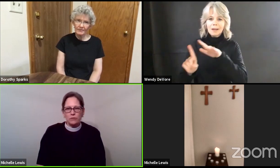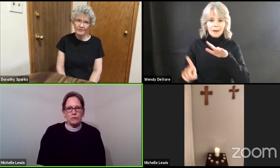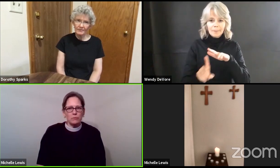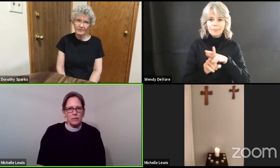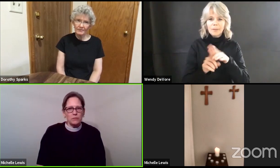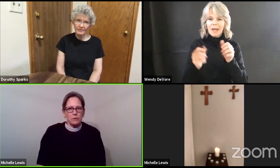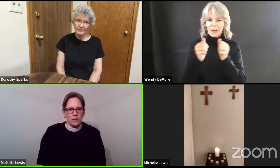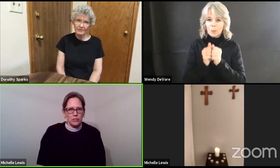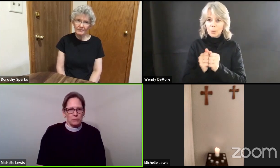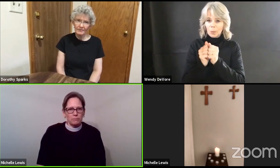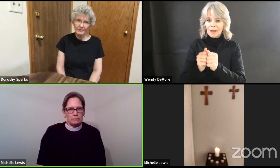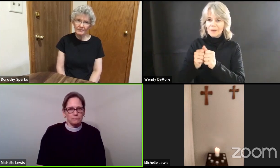the resurrection.